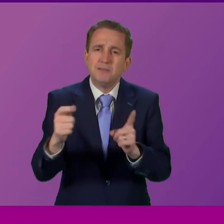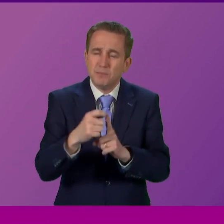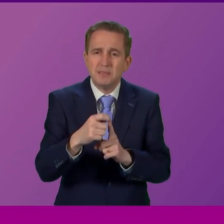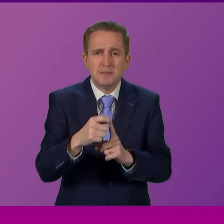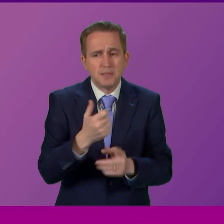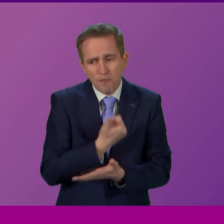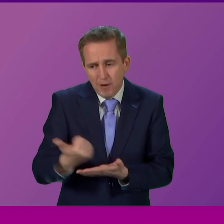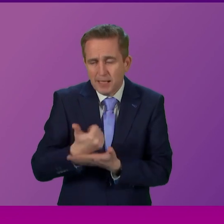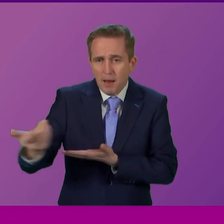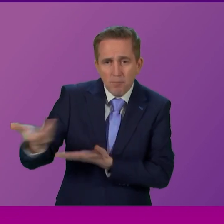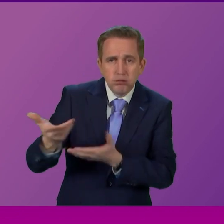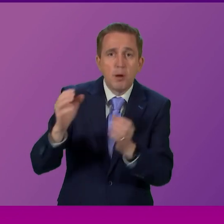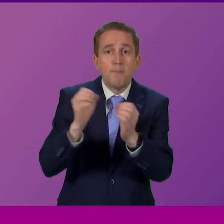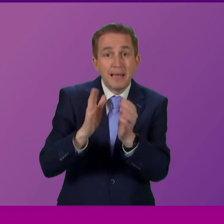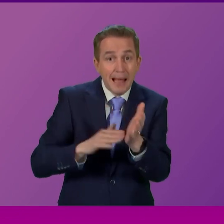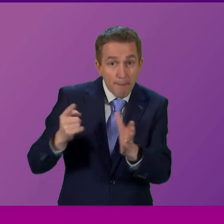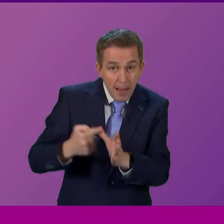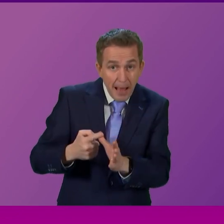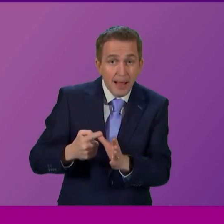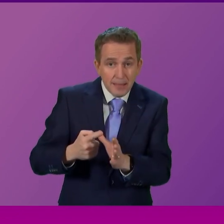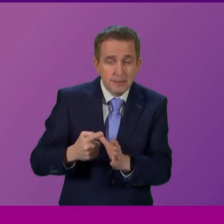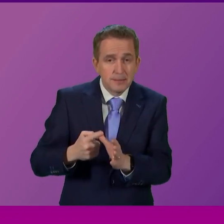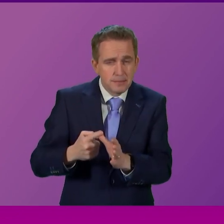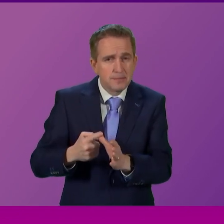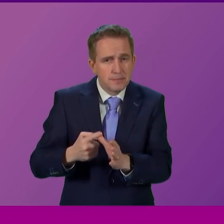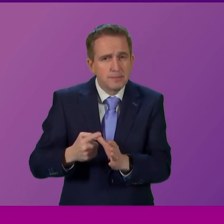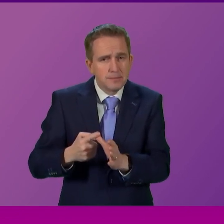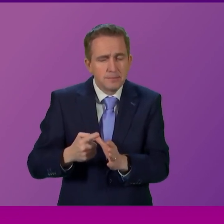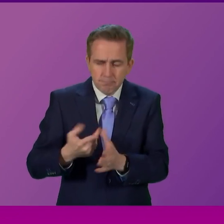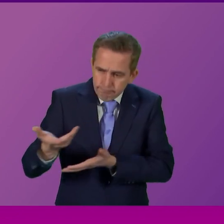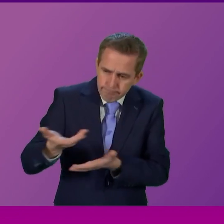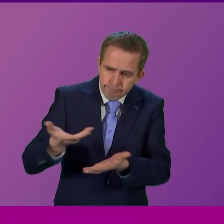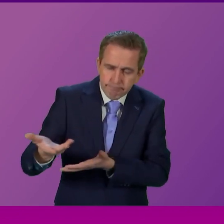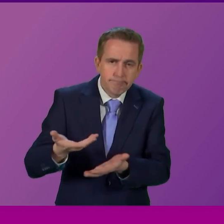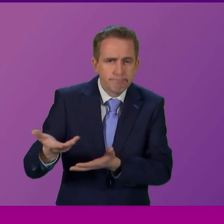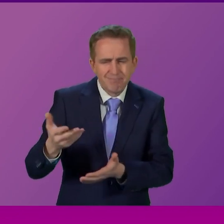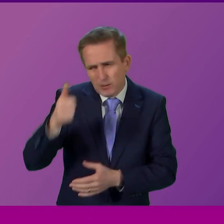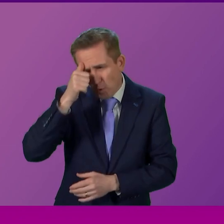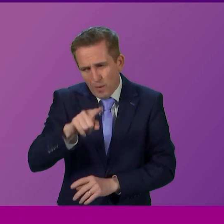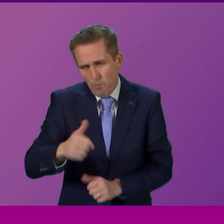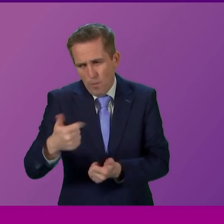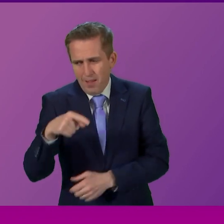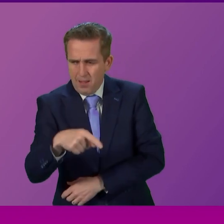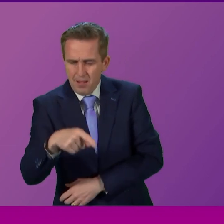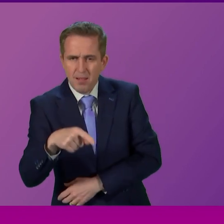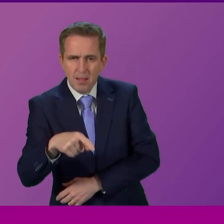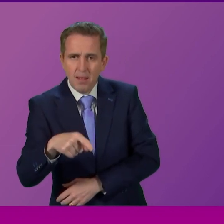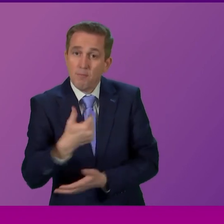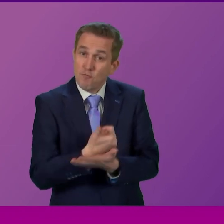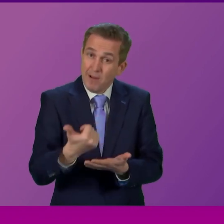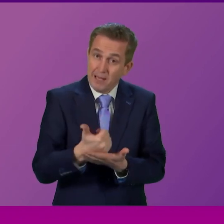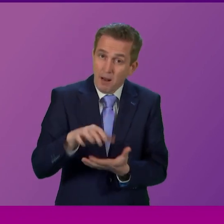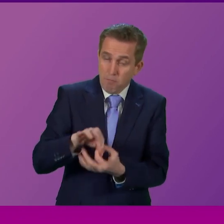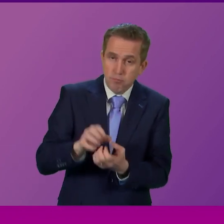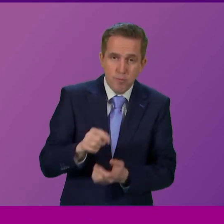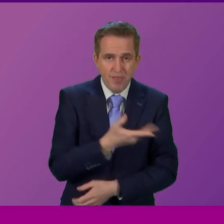dialogue with the BMA he'll know Dr Andrew Buist I suspect fairly well and a constant regular dialogue with the